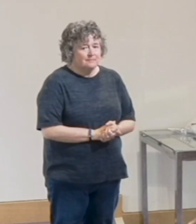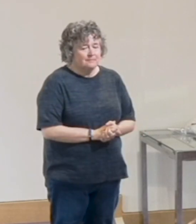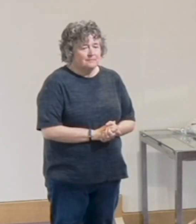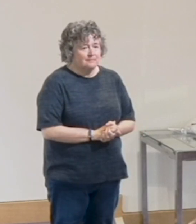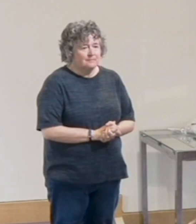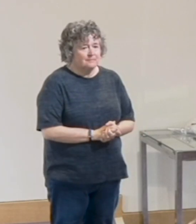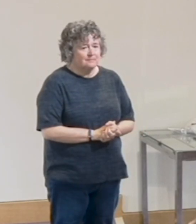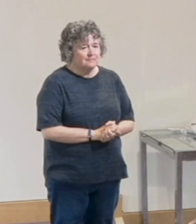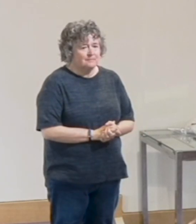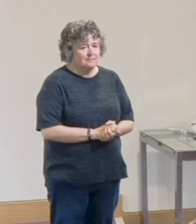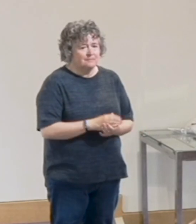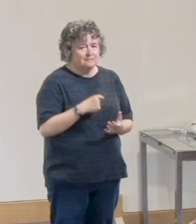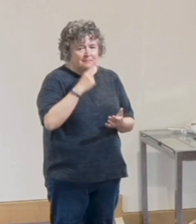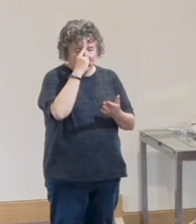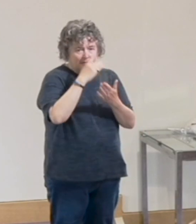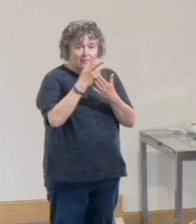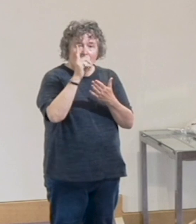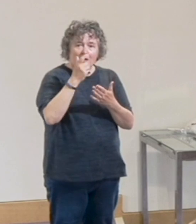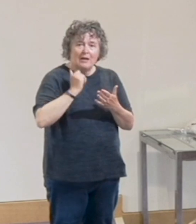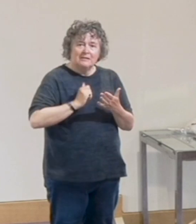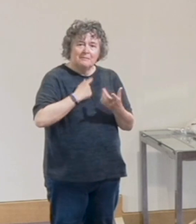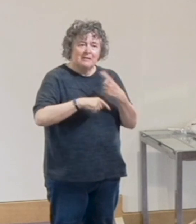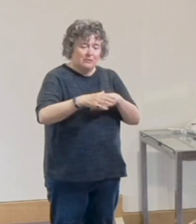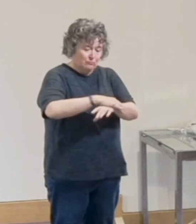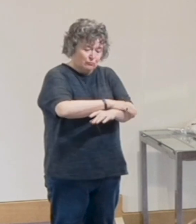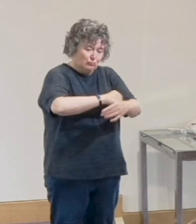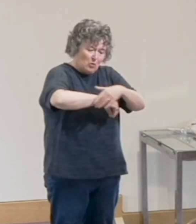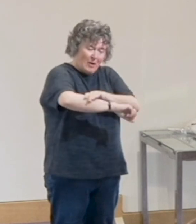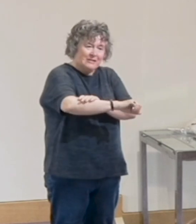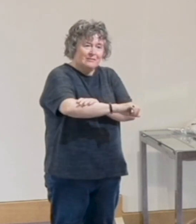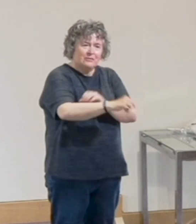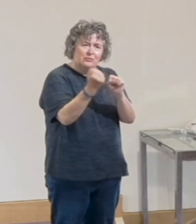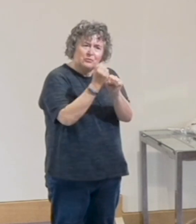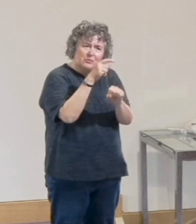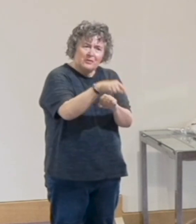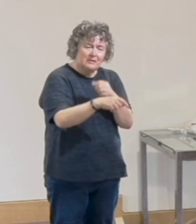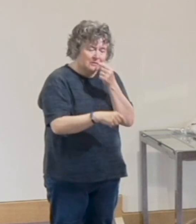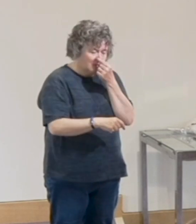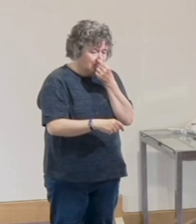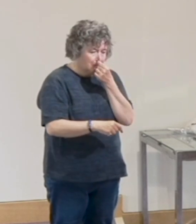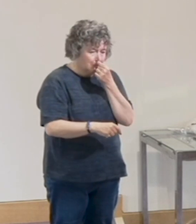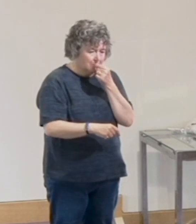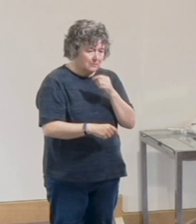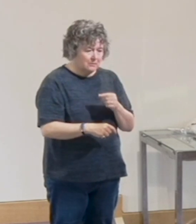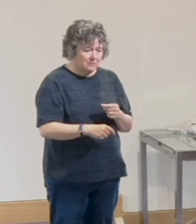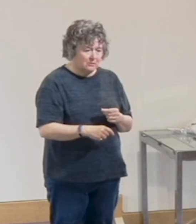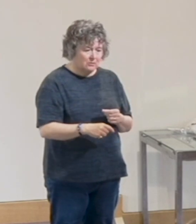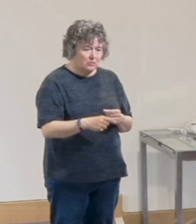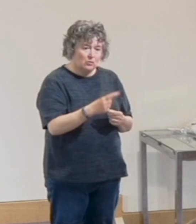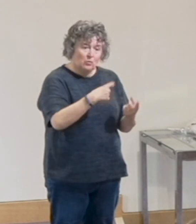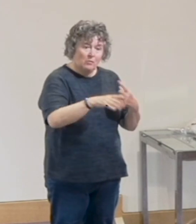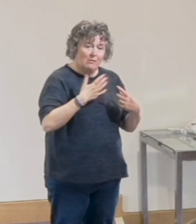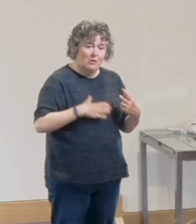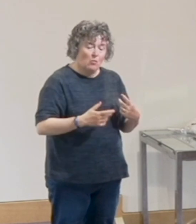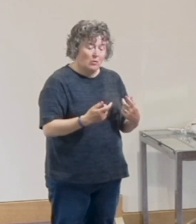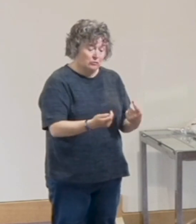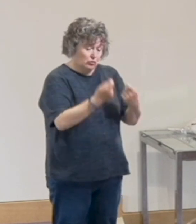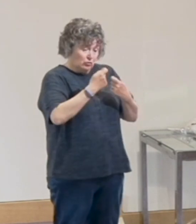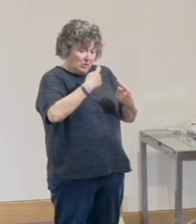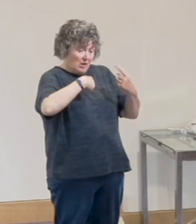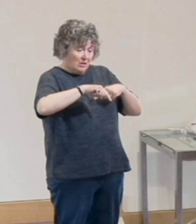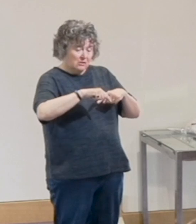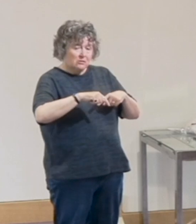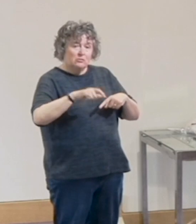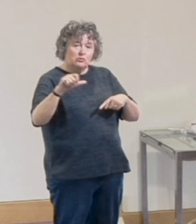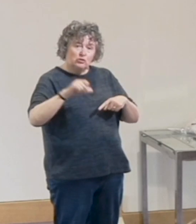Yeah, so I really believe that God expects us to actively pursue this. That that which we would like to see from others, he